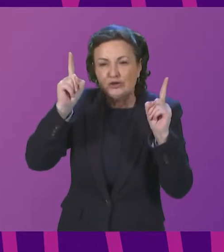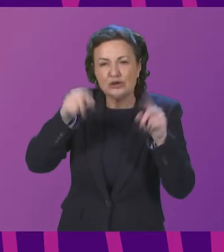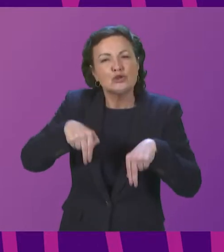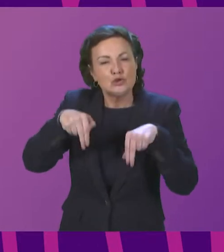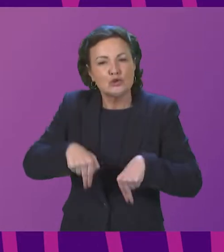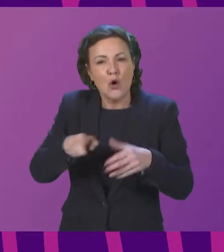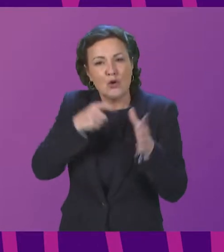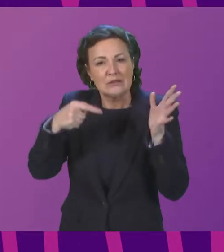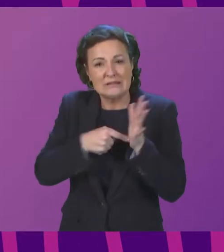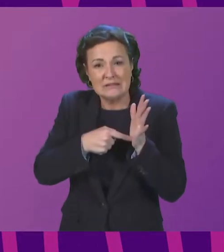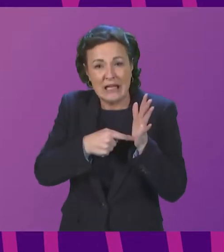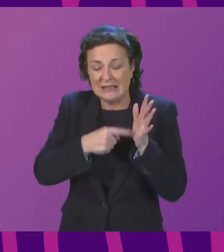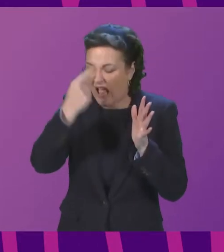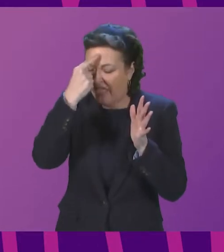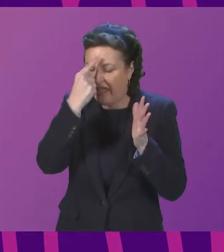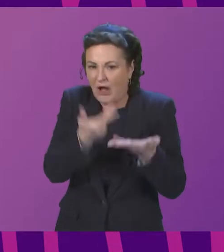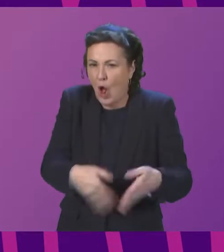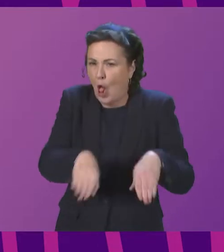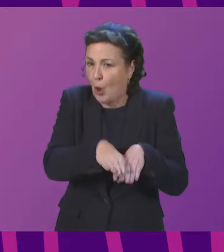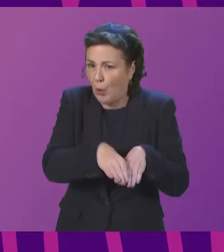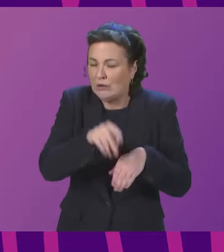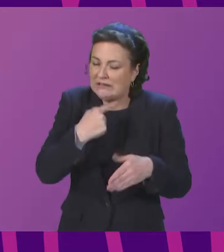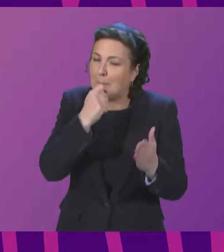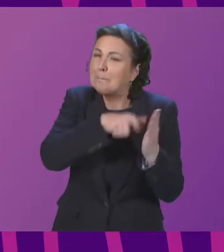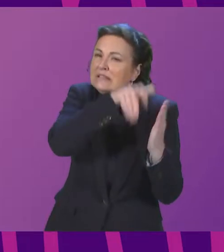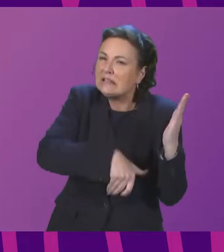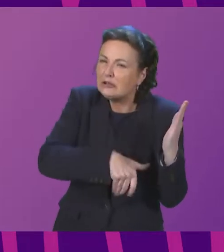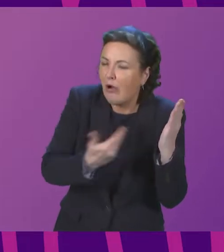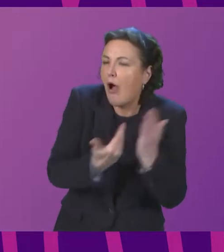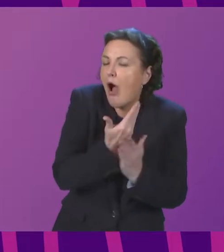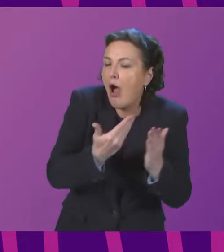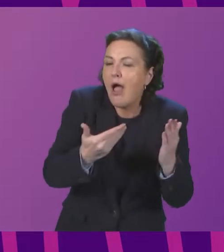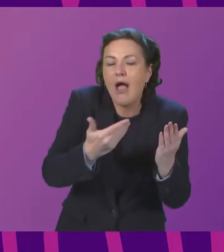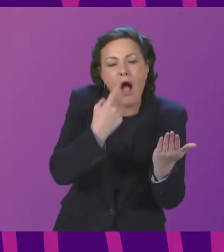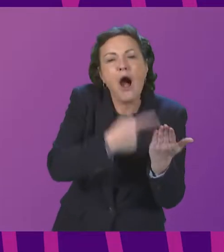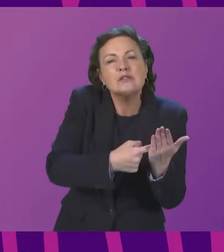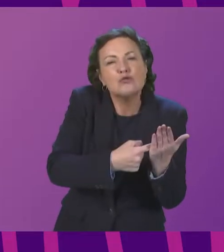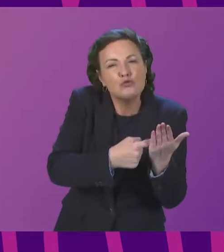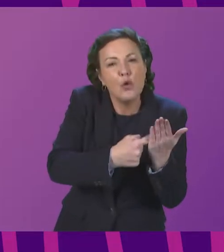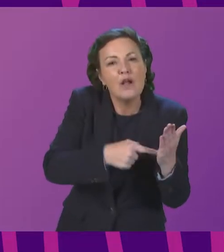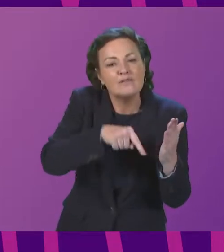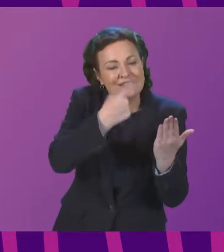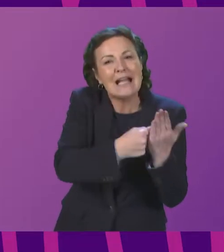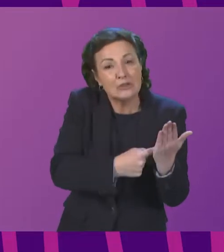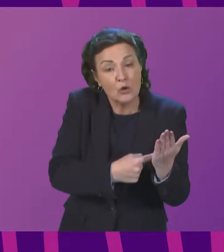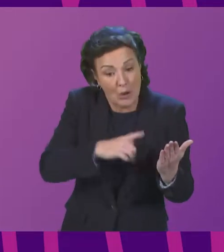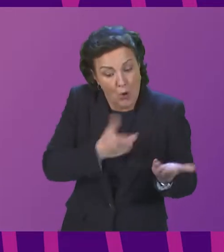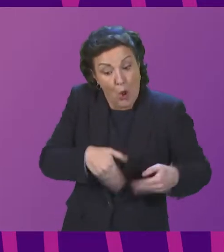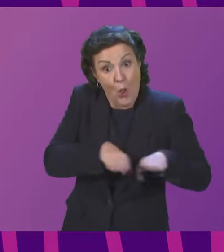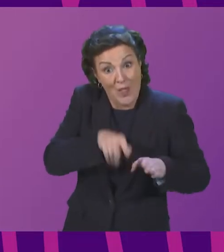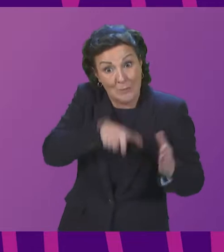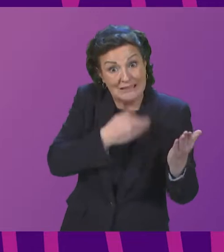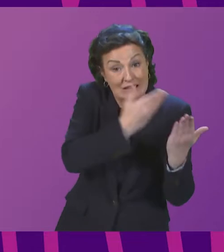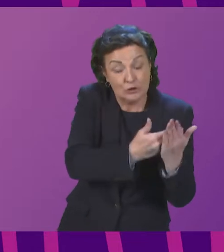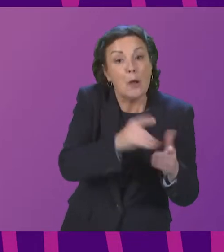petition under rule 15.7 of standards orders but in doing so in closing the petition i wonder if we could write to the scottish government